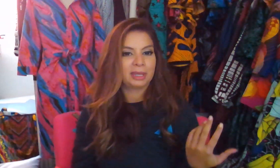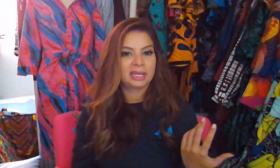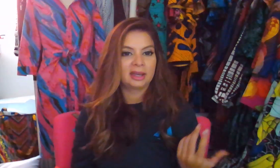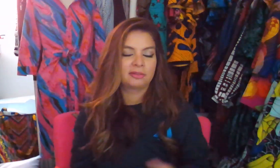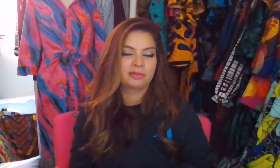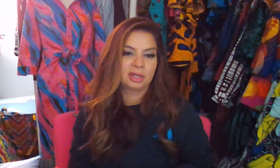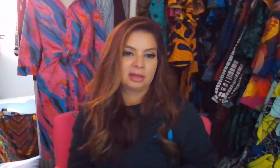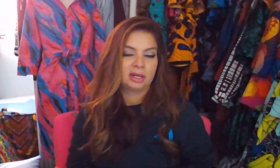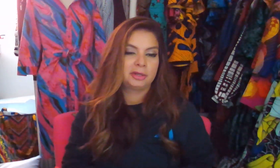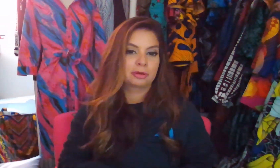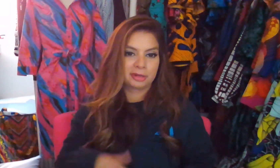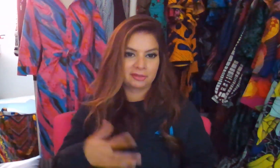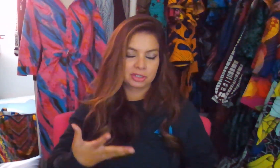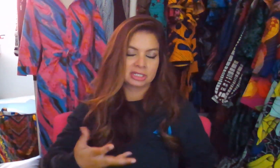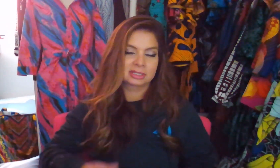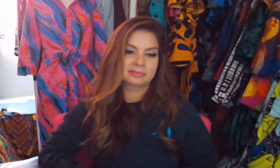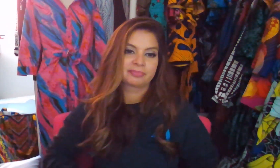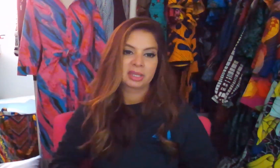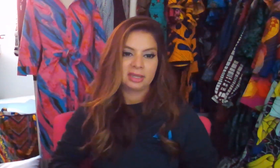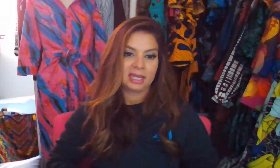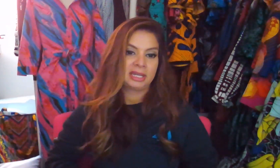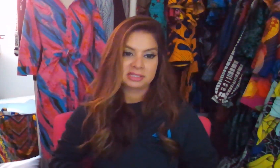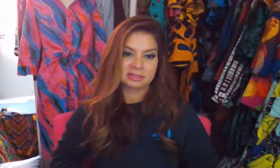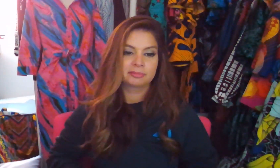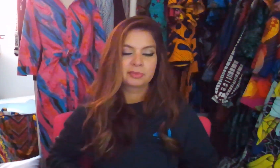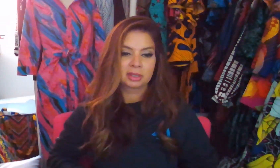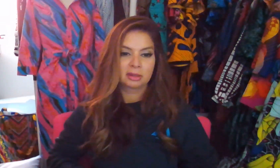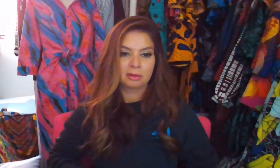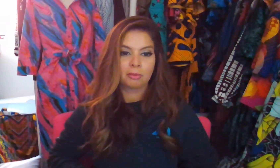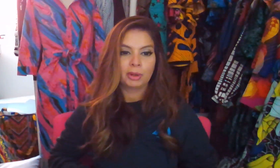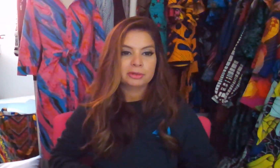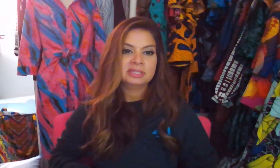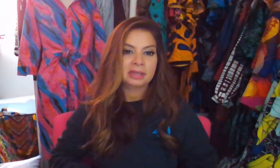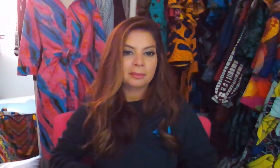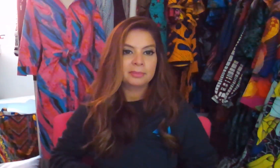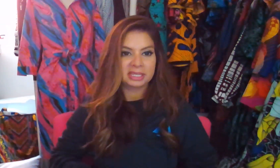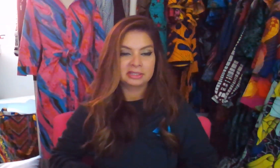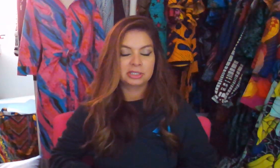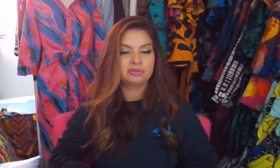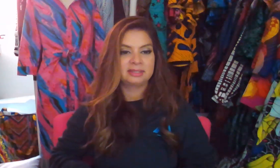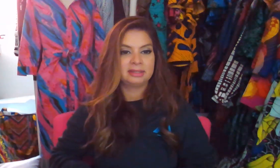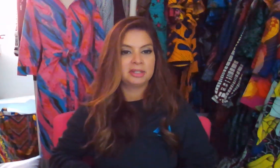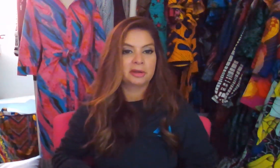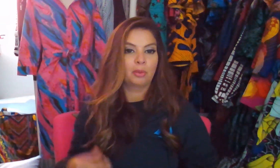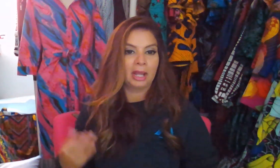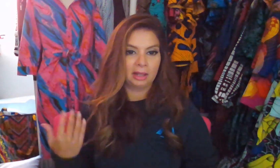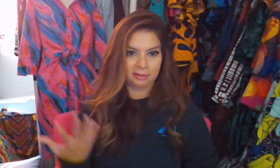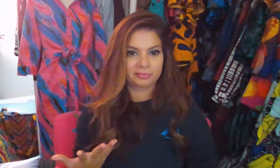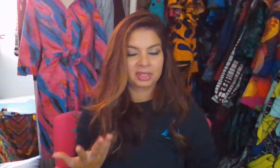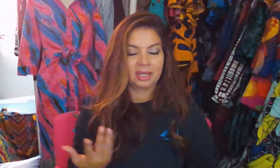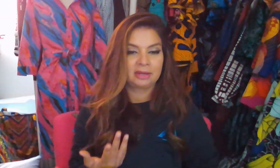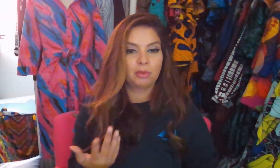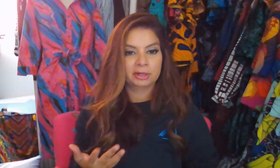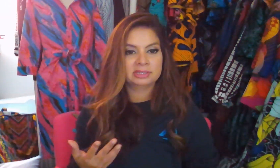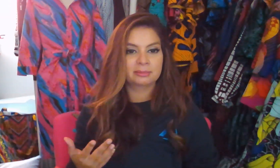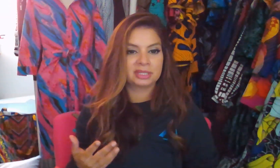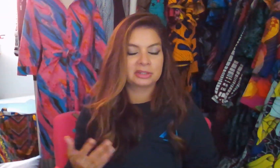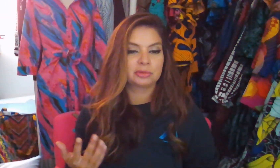who may have a neurodivergence and ask them, what are some things you've seen done well? And what are some things